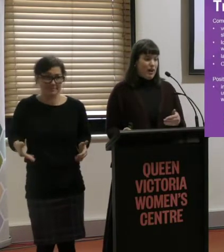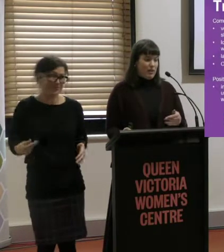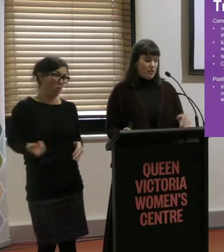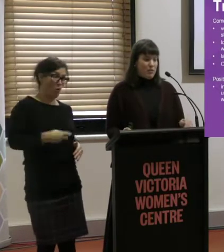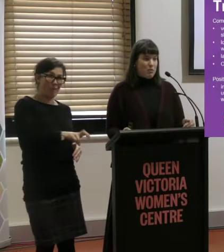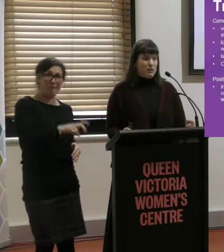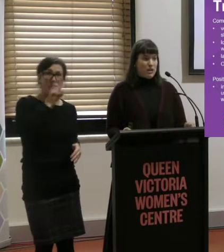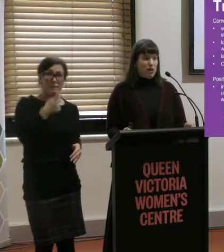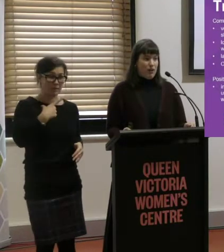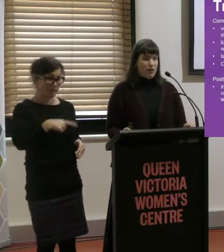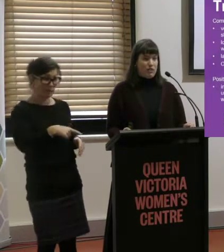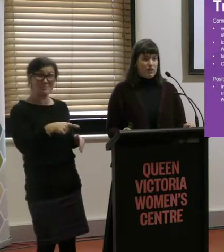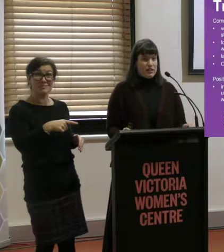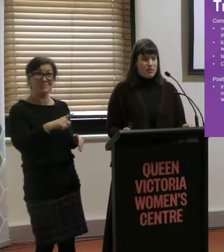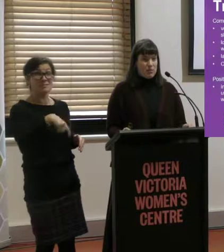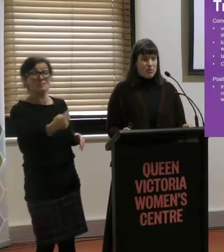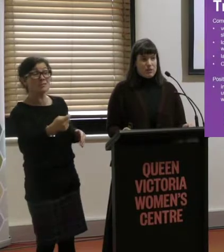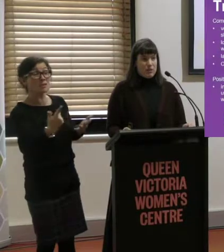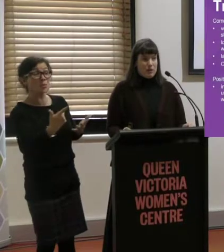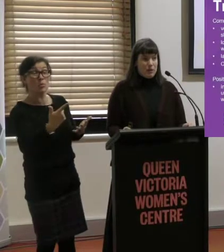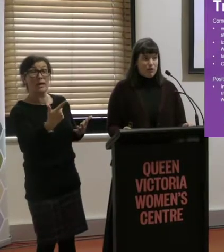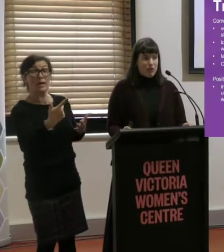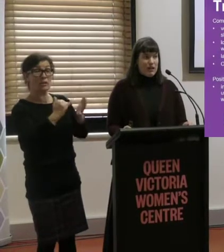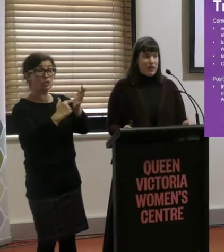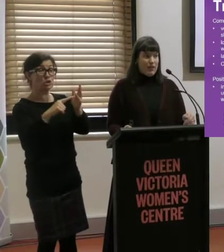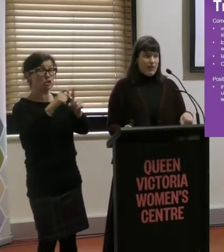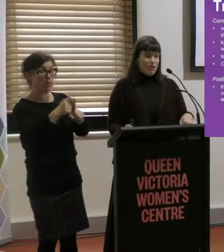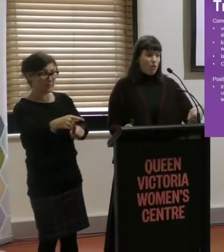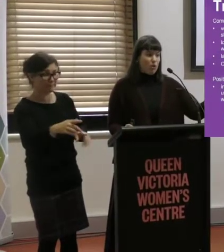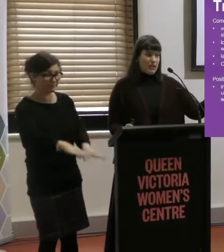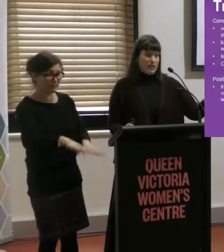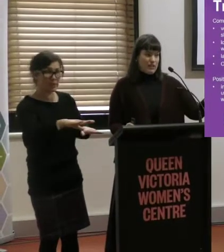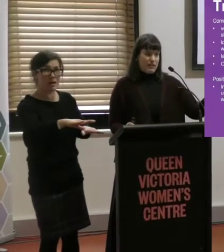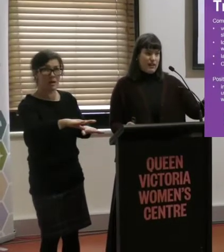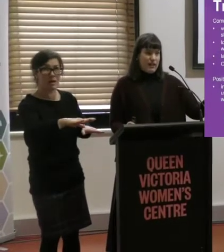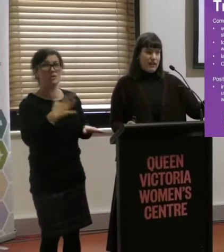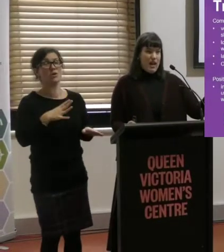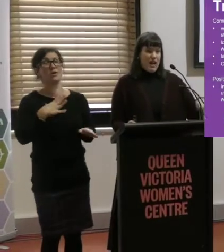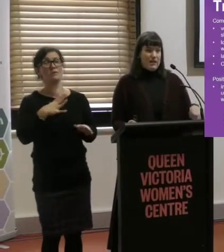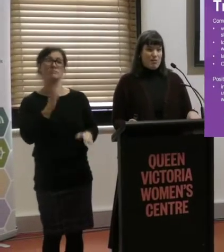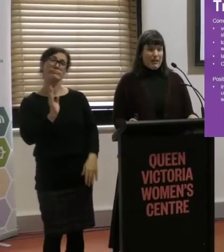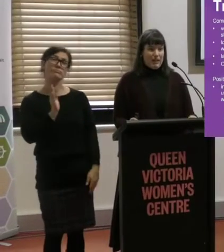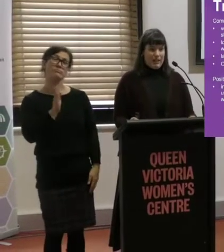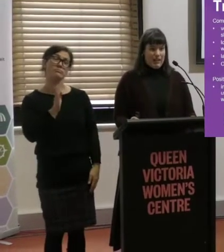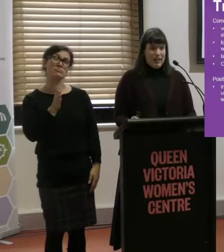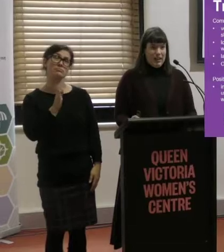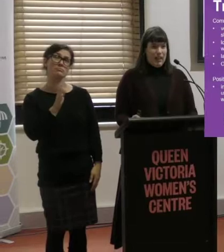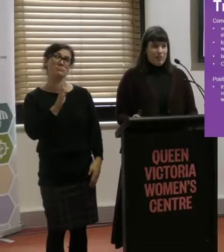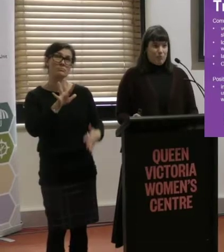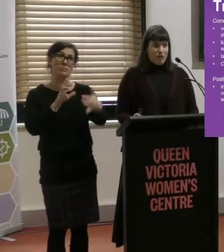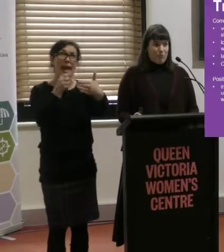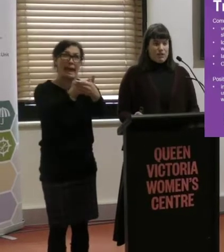stop that they wanted to get off at was not accessible. It wasn't a raised platform. And they had to go all the way to the end of the line and come back again.